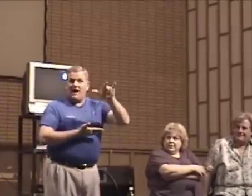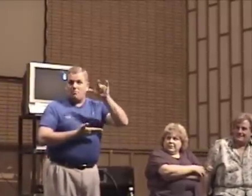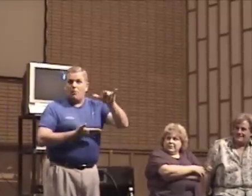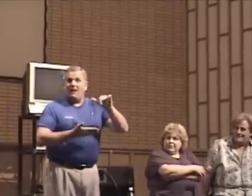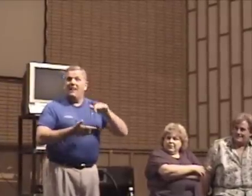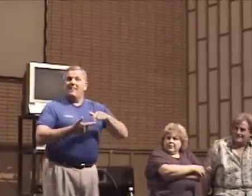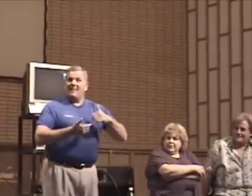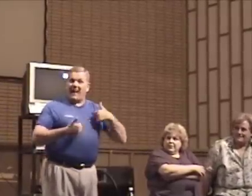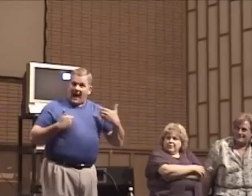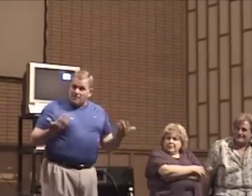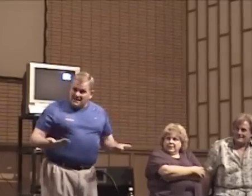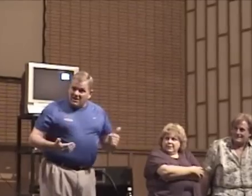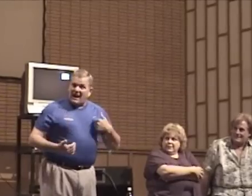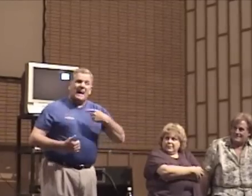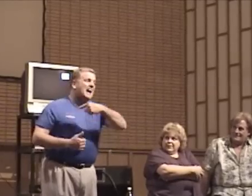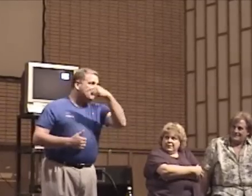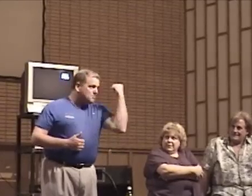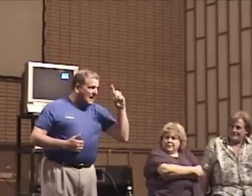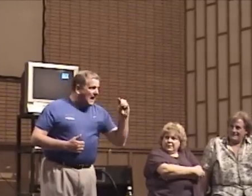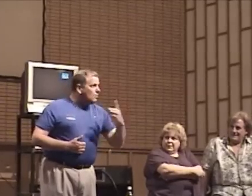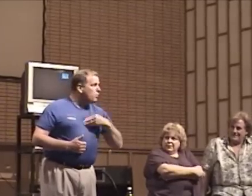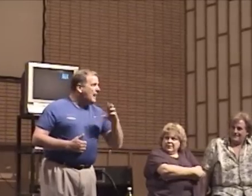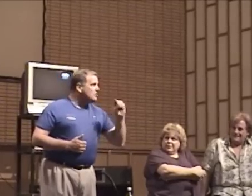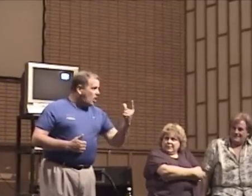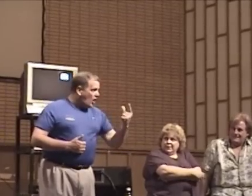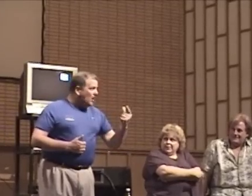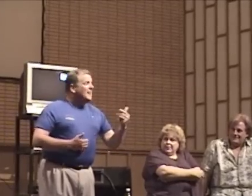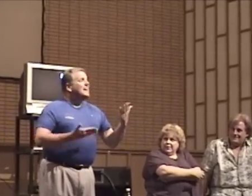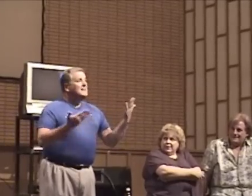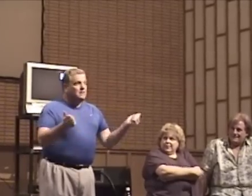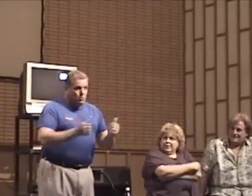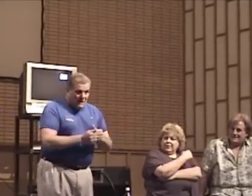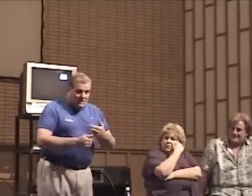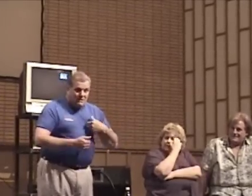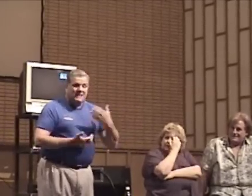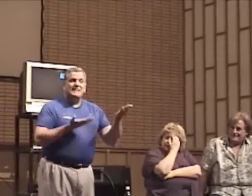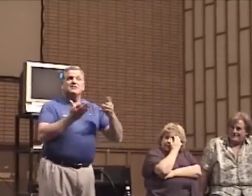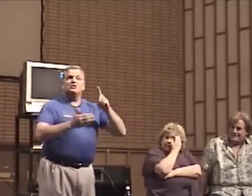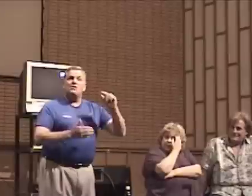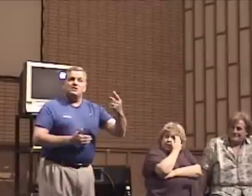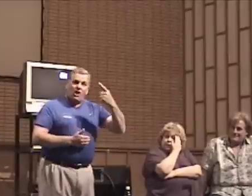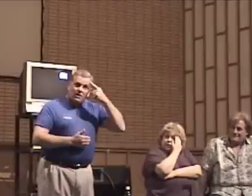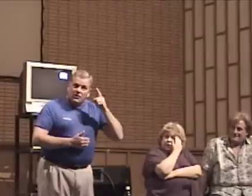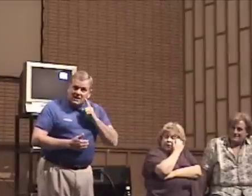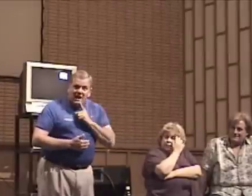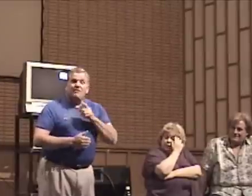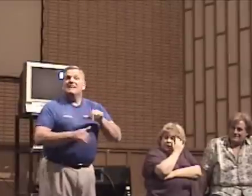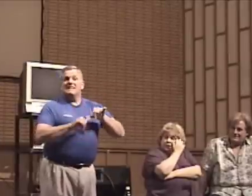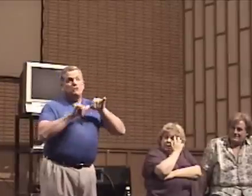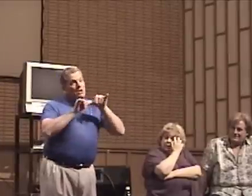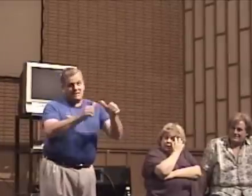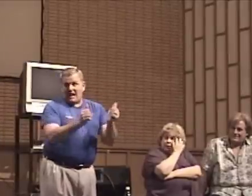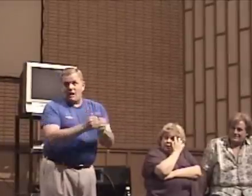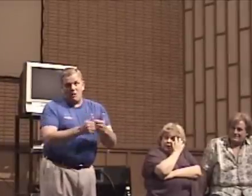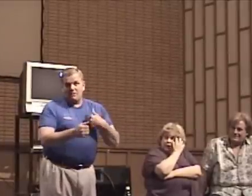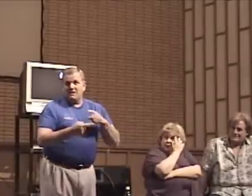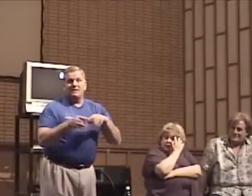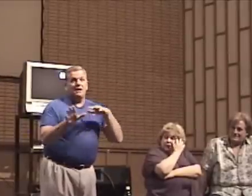airport. I'm here. I have a black and white dog. He's with me. He's a service dog. He's going to stay with me until